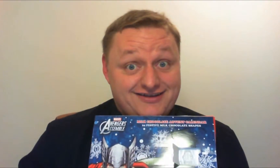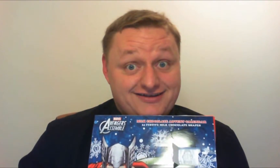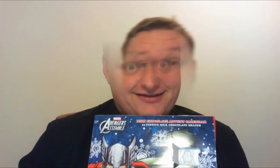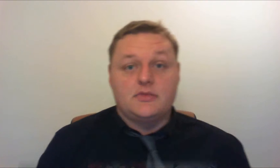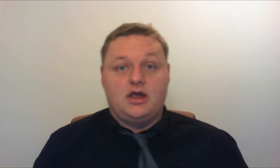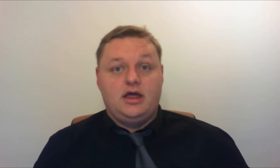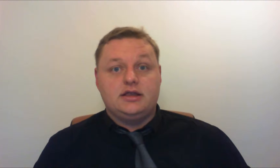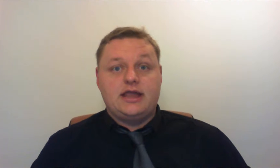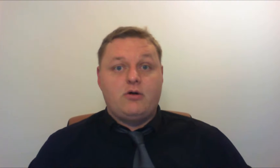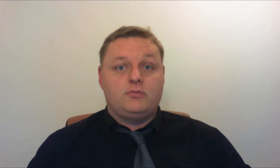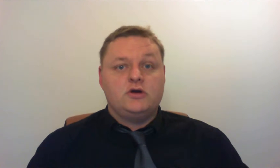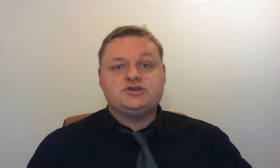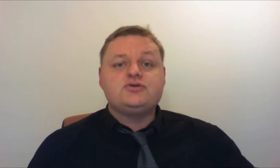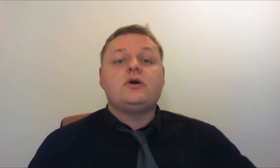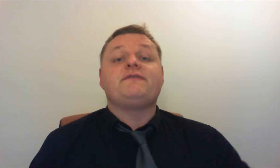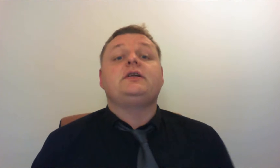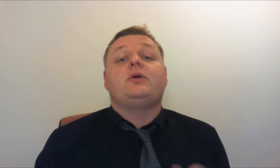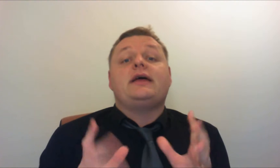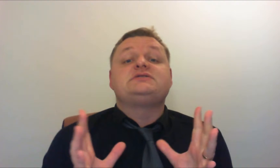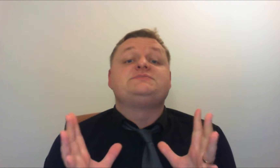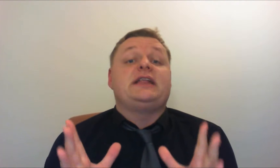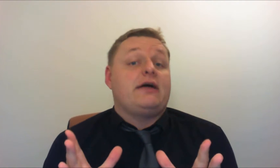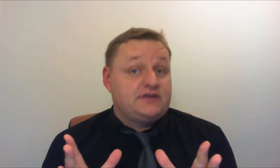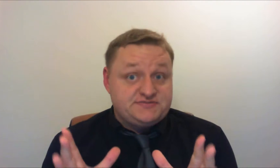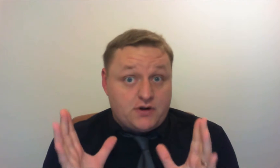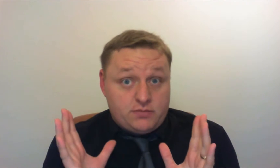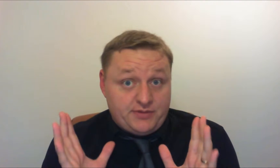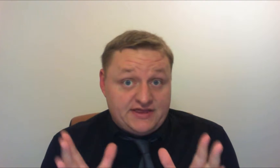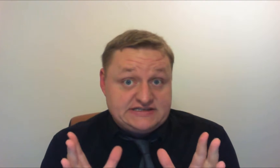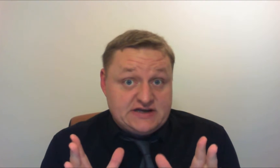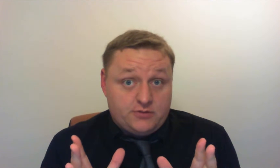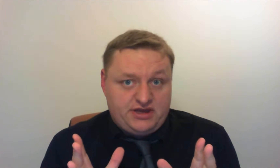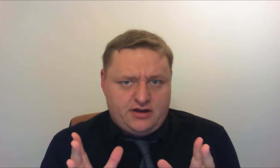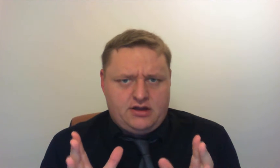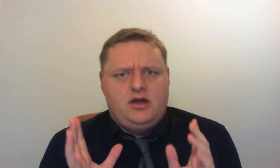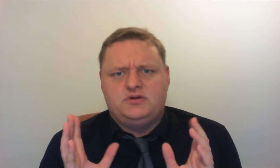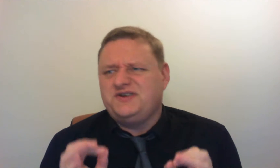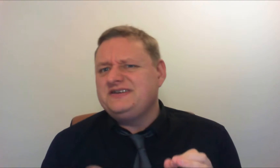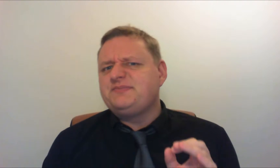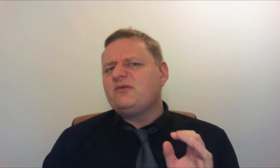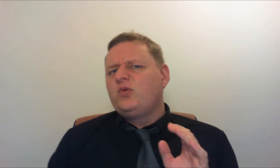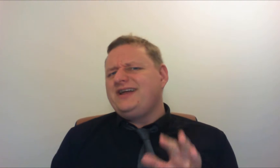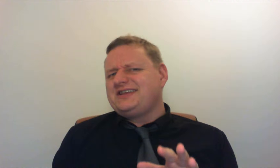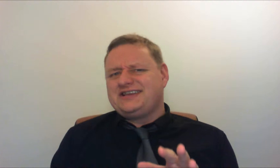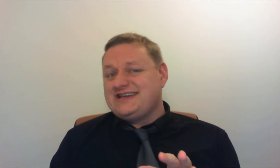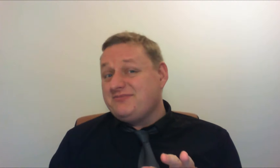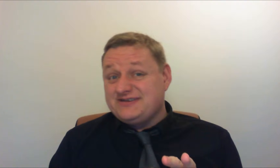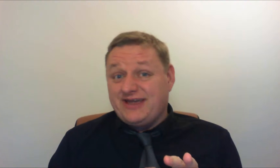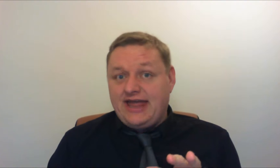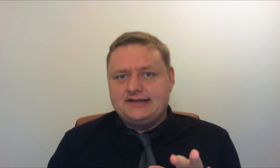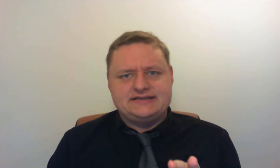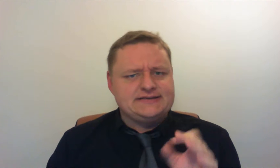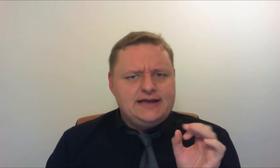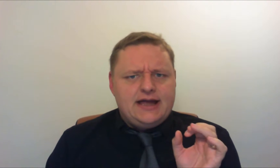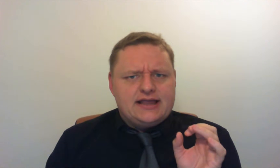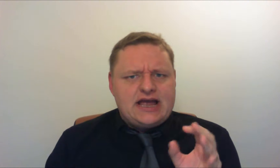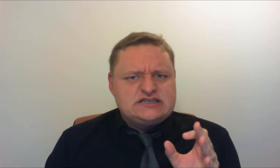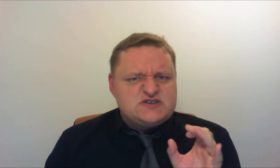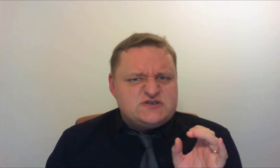now I'm not sure if anyone else has been having this problem at this time of year which I think it's a bit weird in December to be getting this and that's those